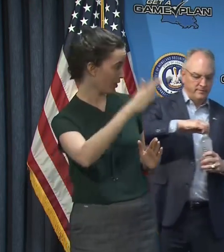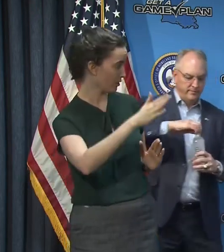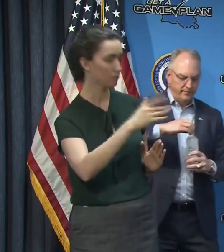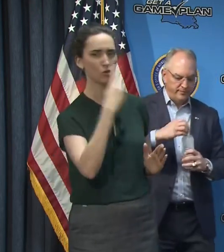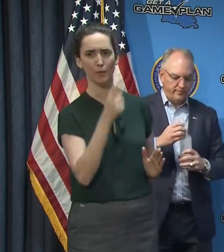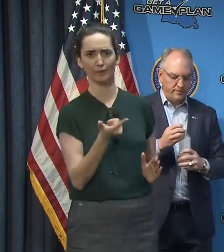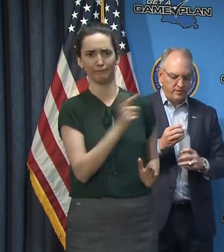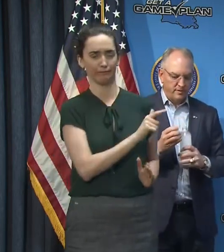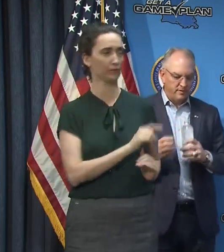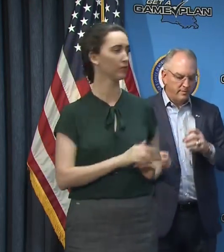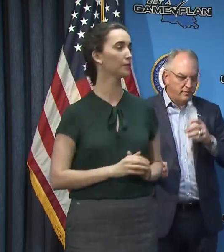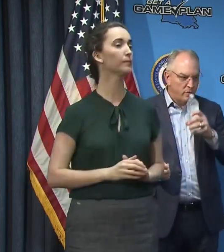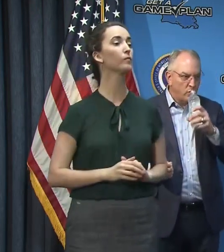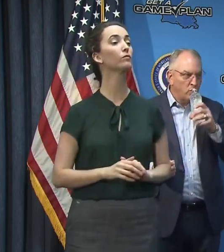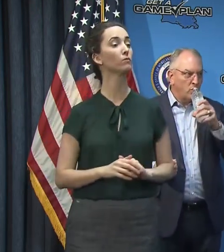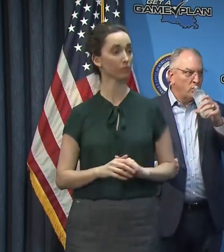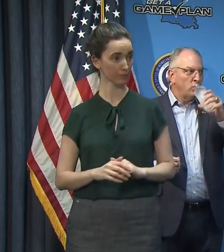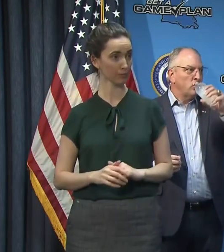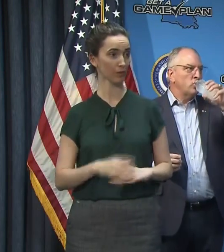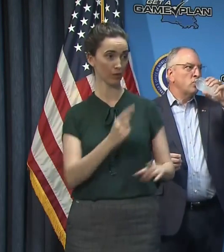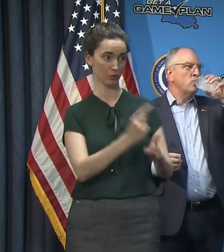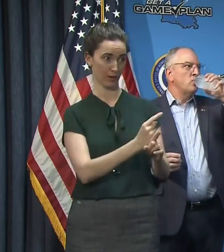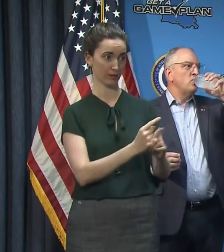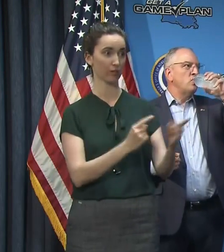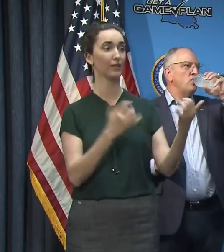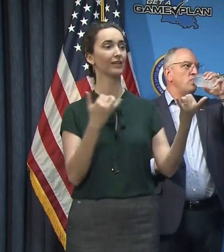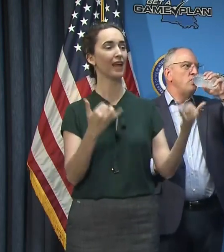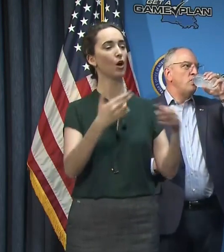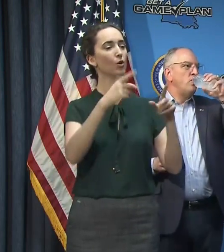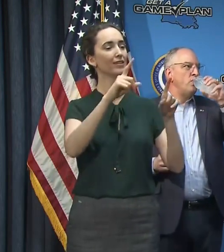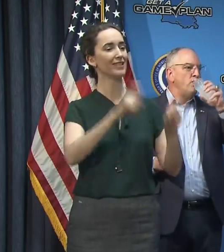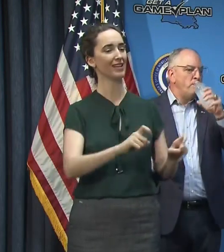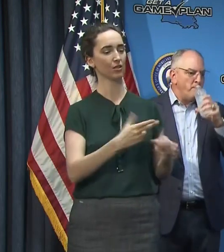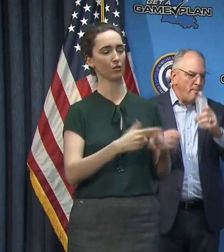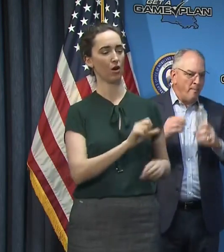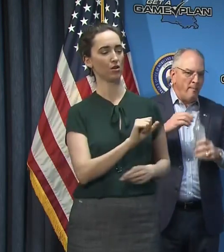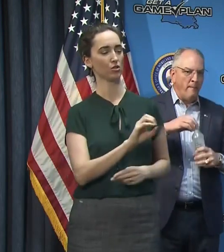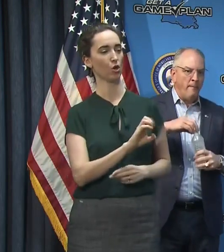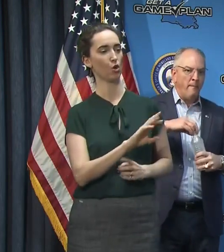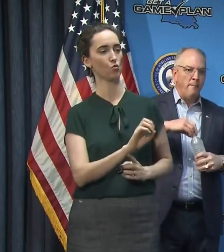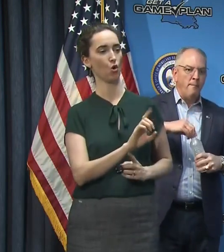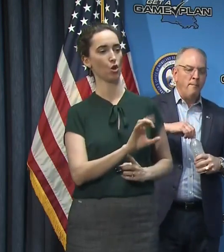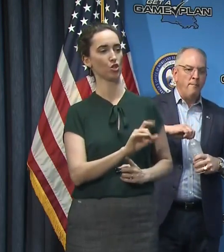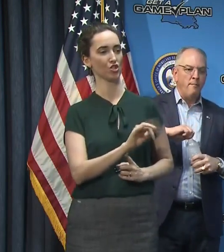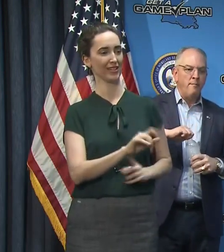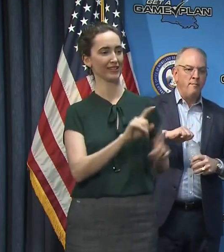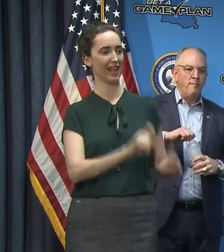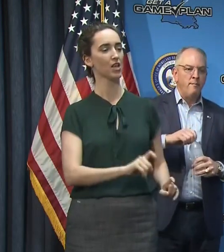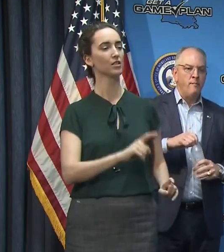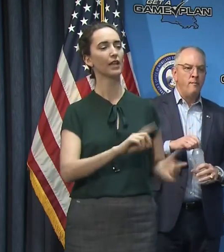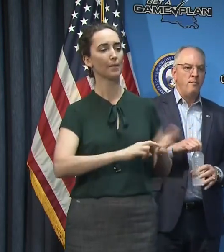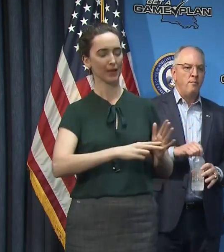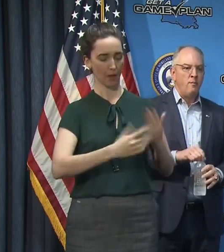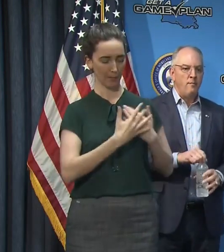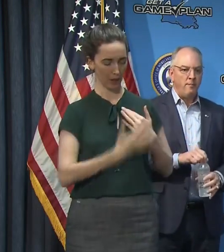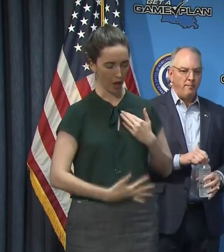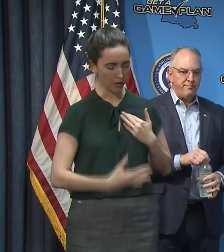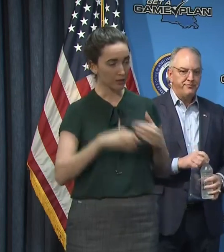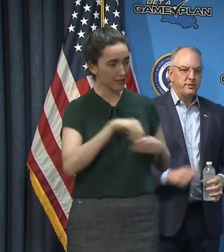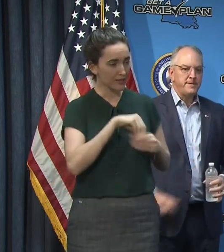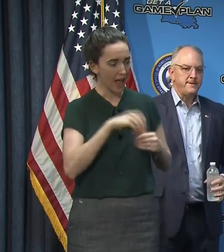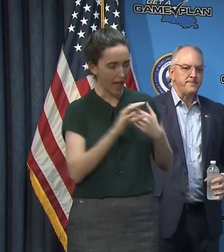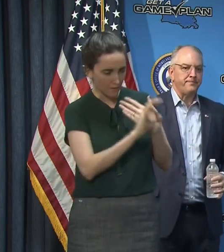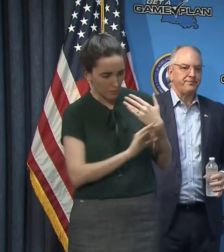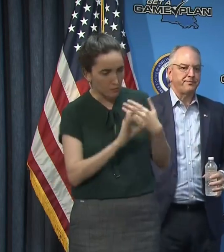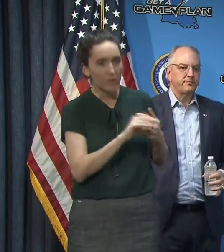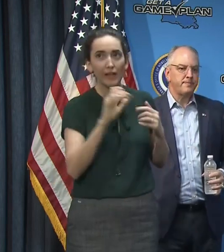Yeah. So we don't currently have, uh, a test, a serology test for the, for the antibodies in blood. Um, we are working with, uh, labs across